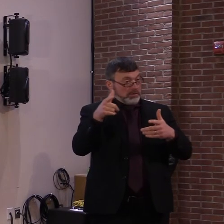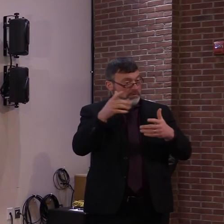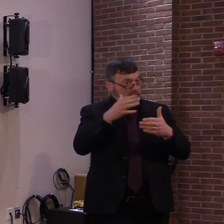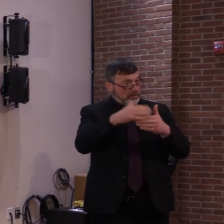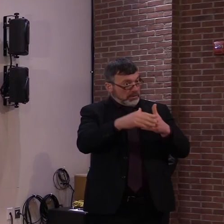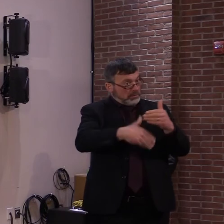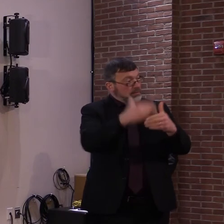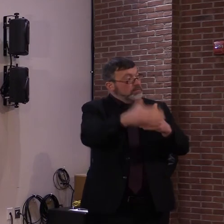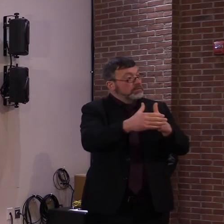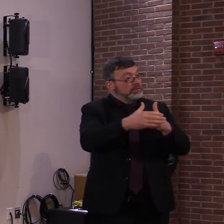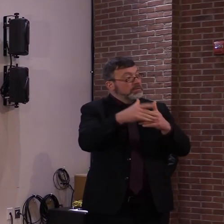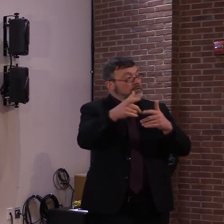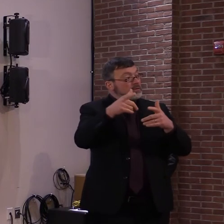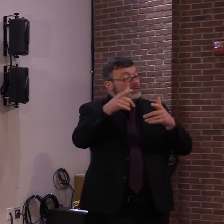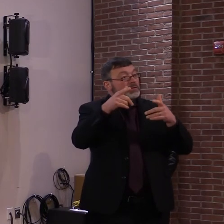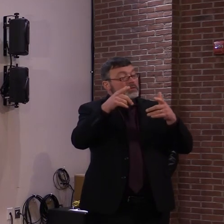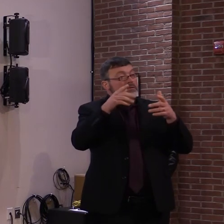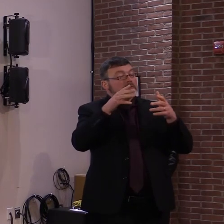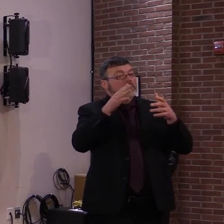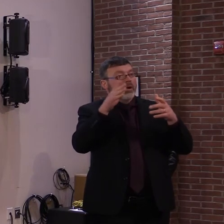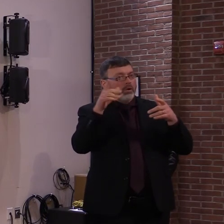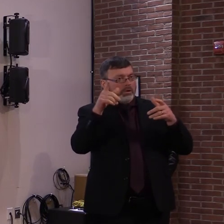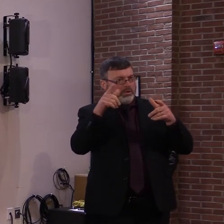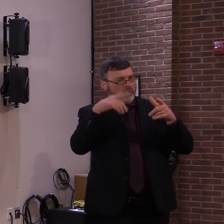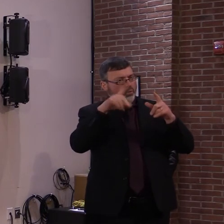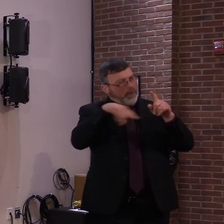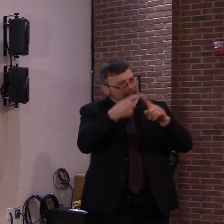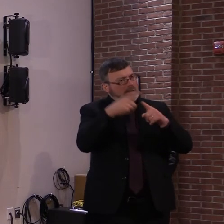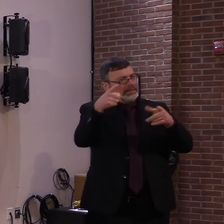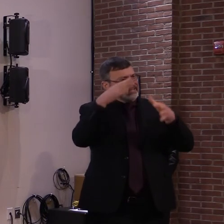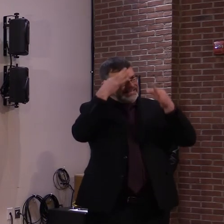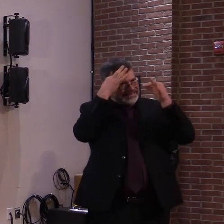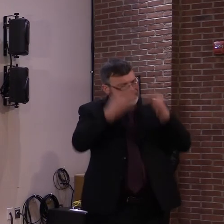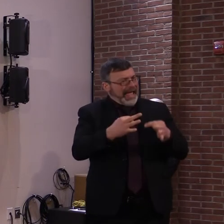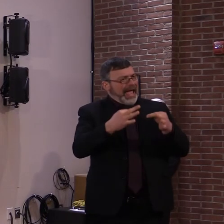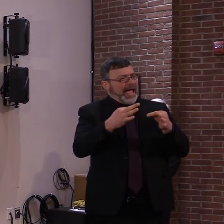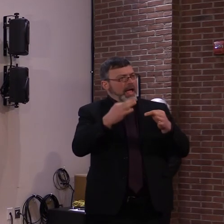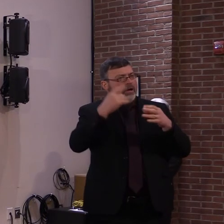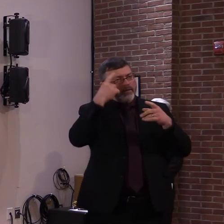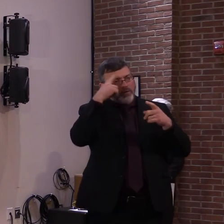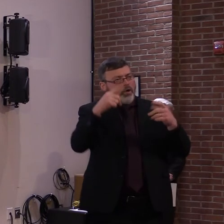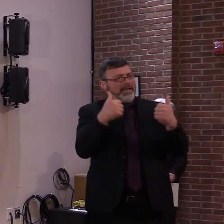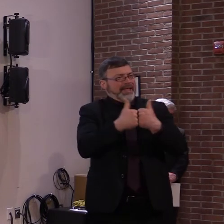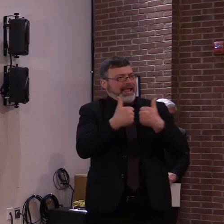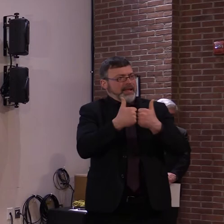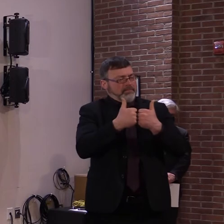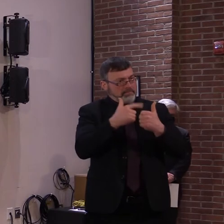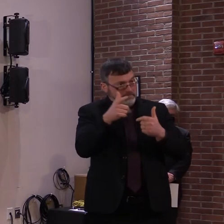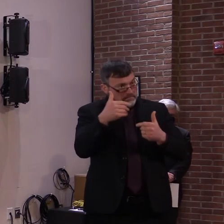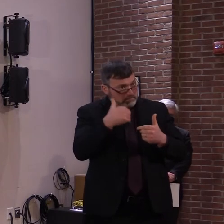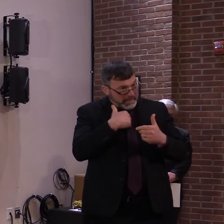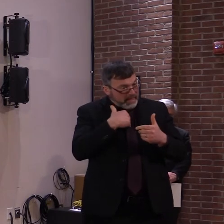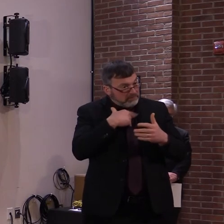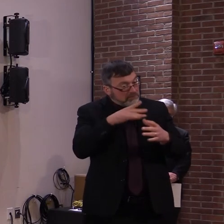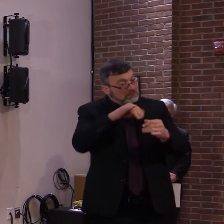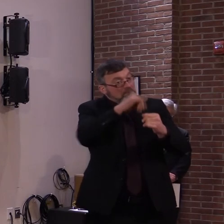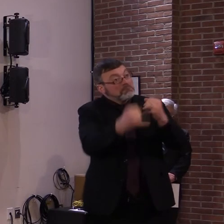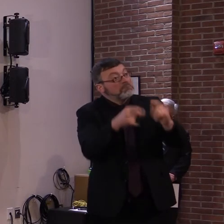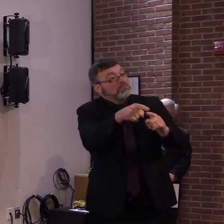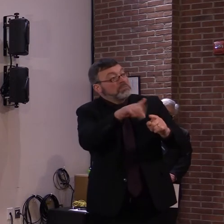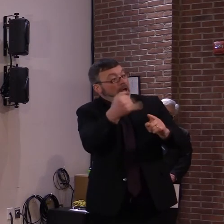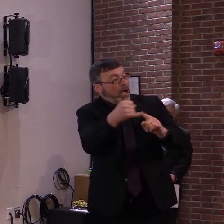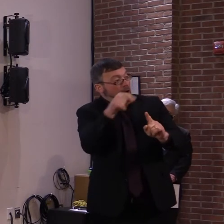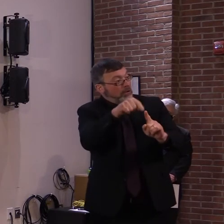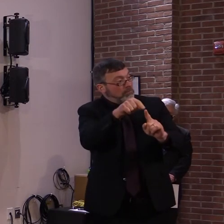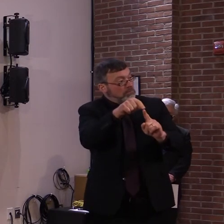going to be a winter sport season, specifically high school basketball? And I ask that question because we're, the clock's ticking.